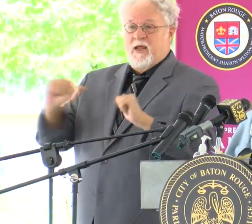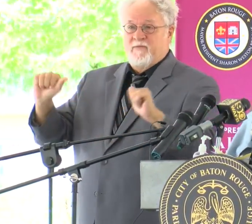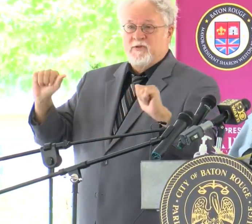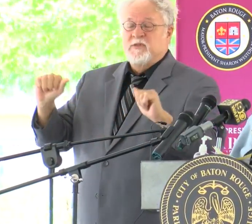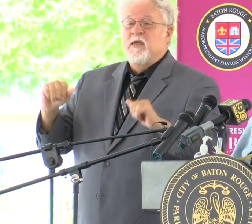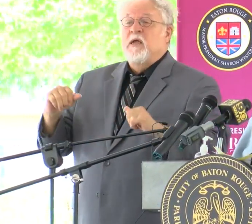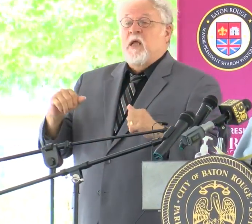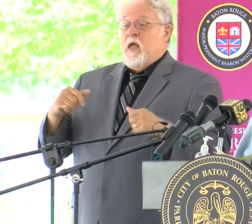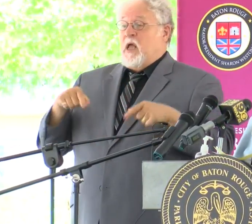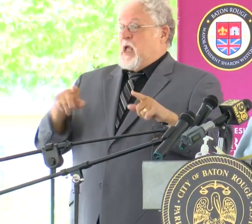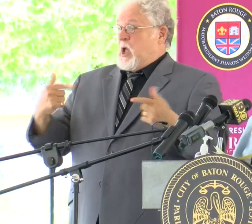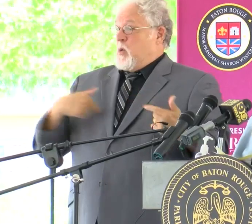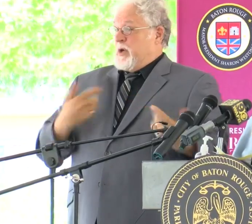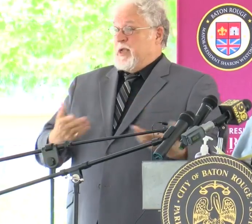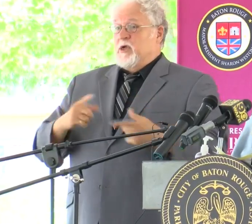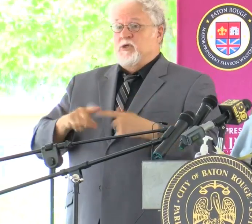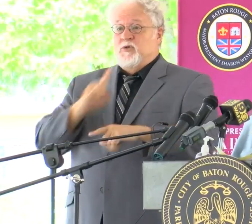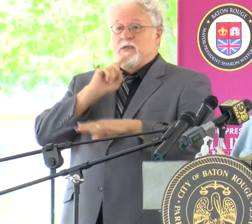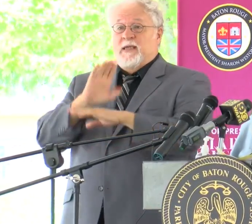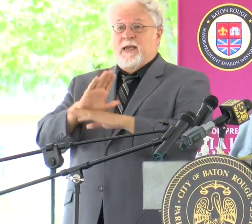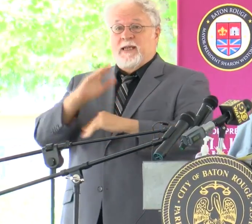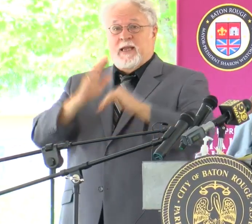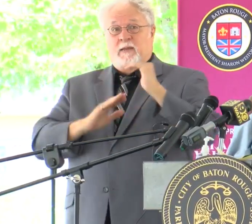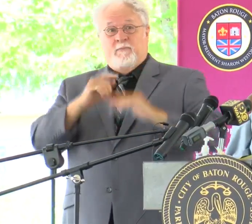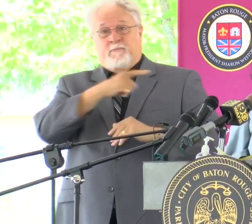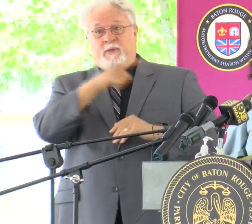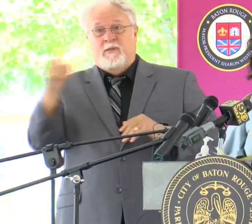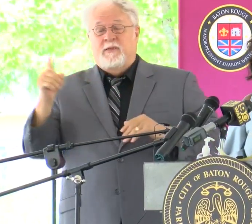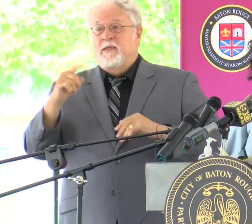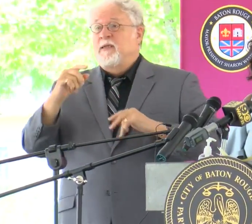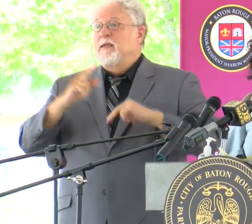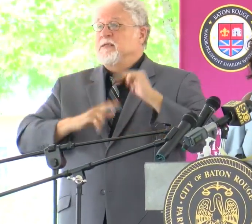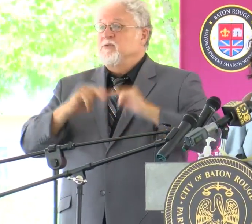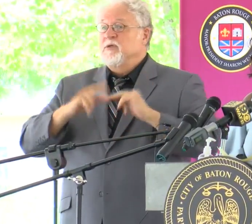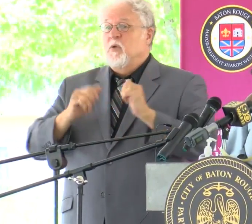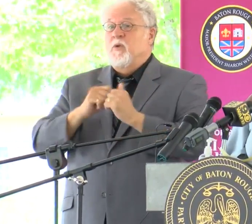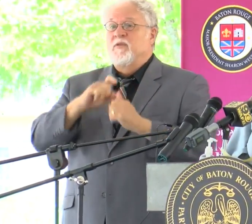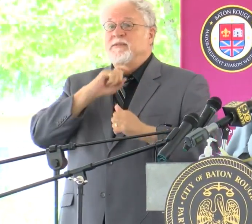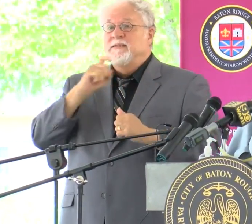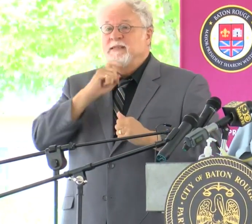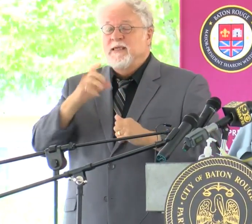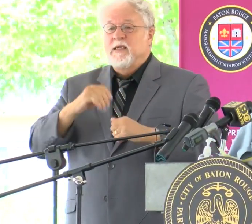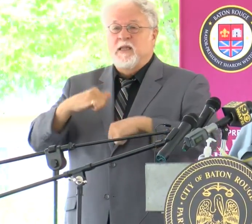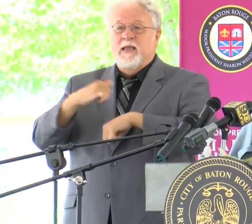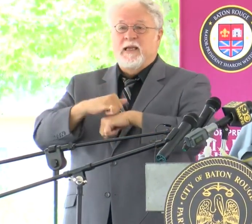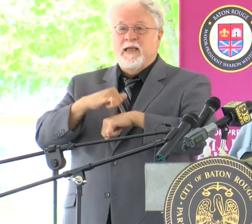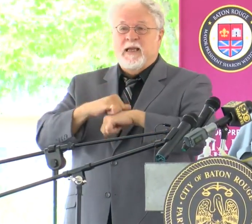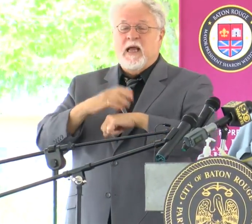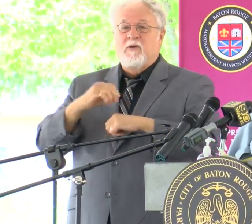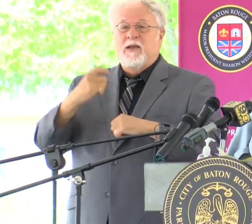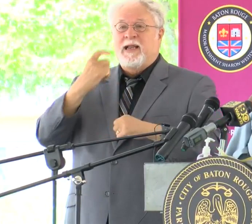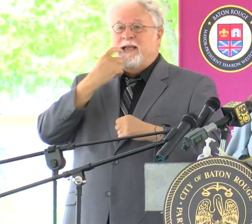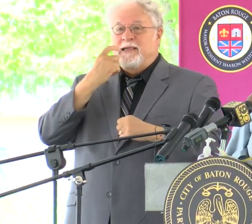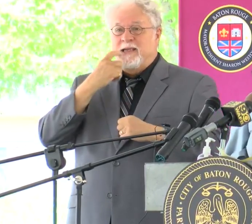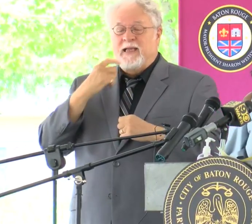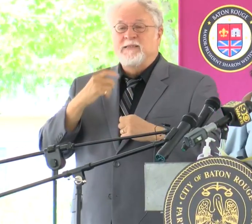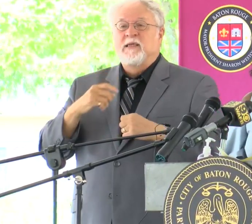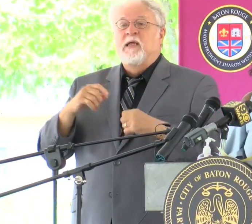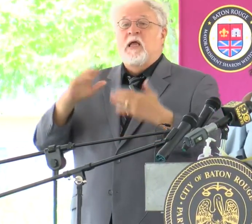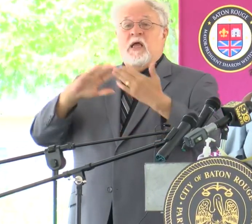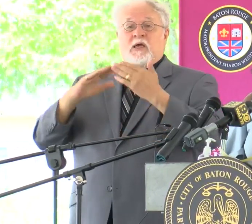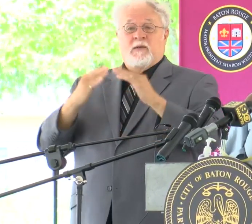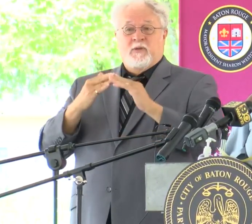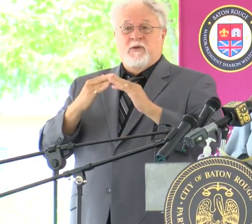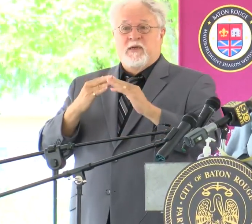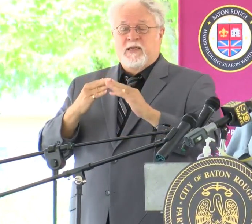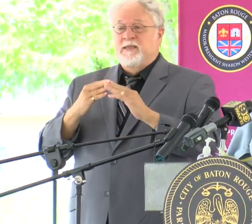we're here to dedicate a building constructed of steel and concrete and glass, communities